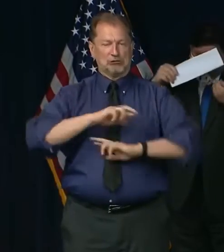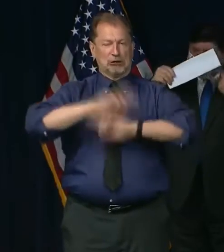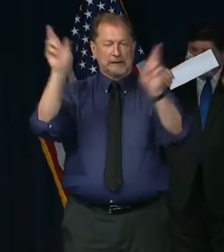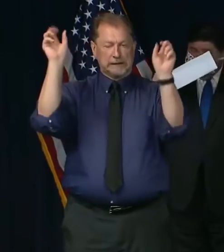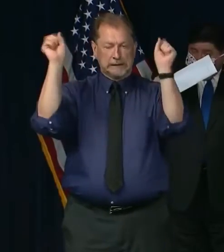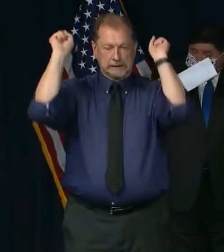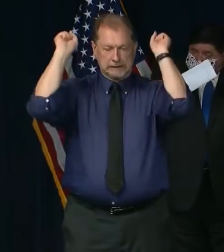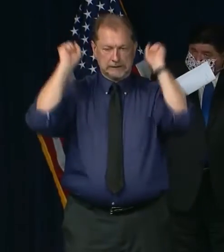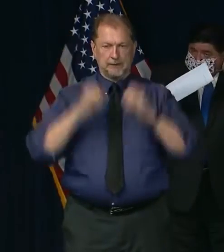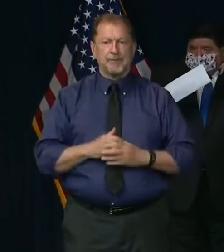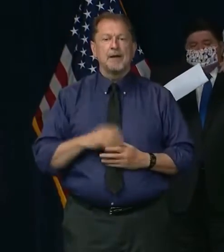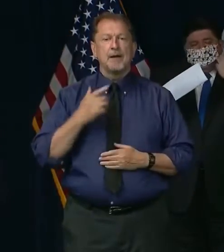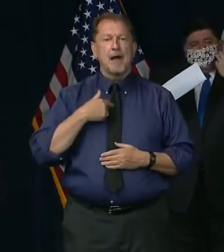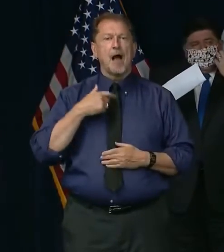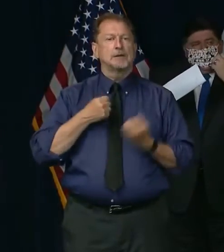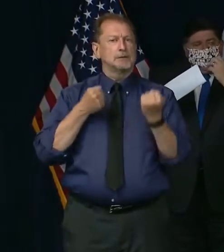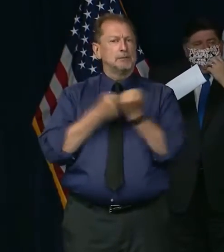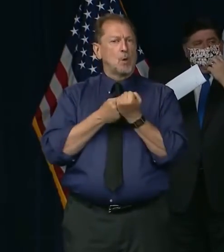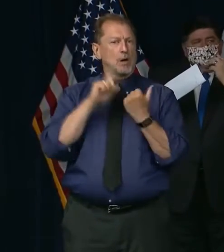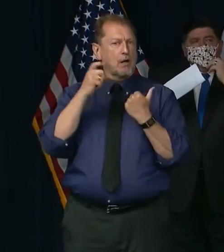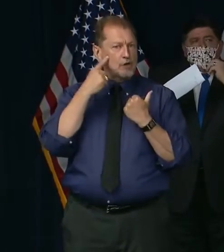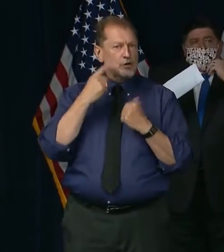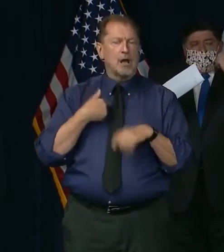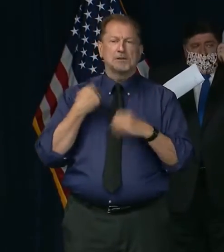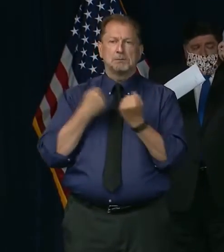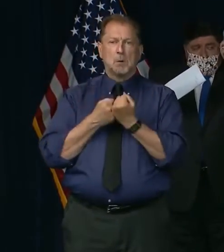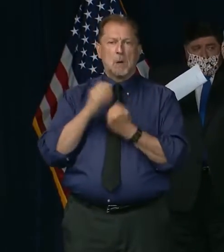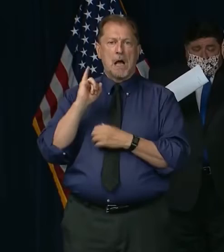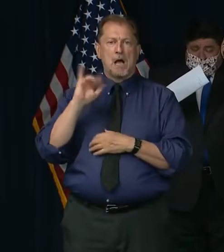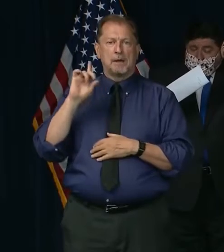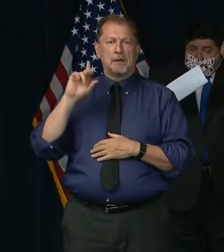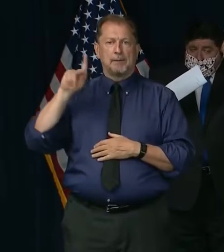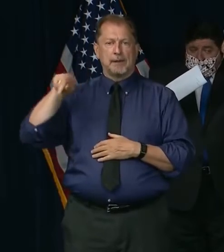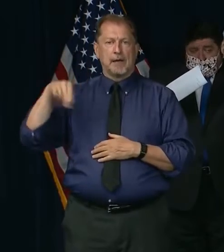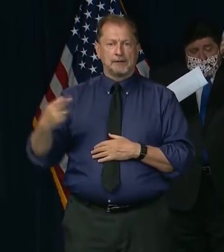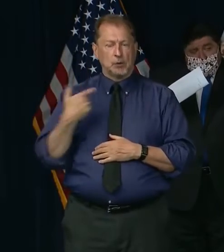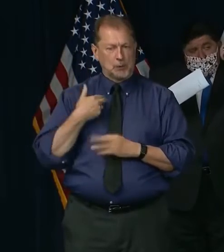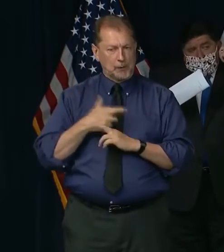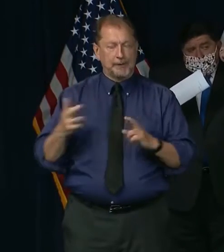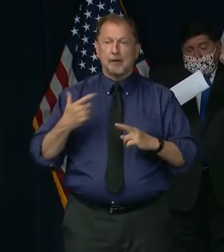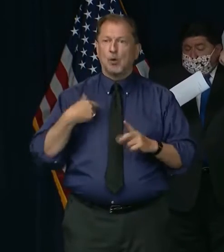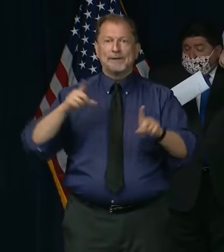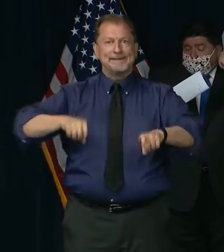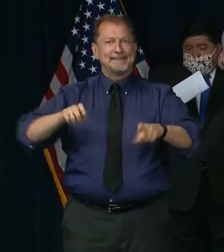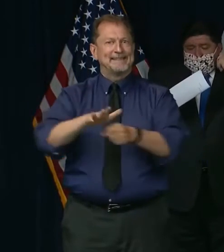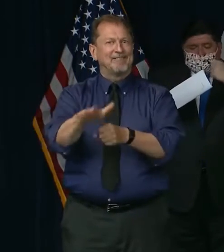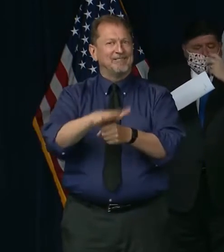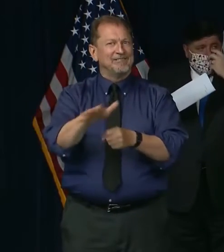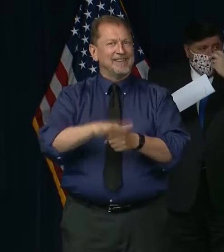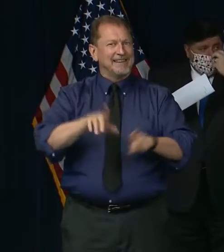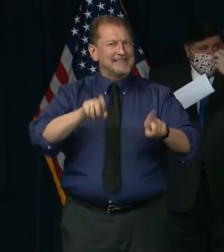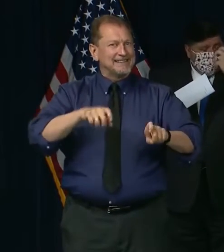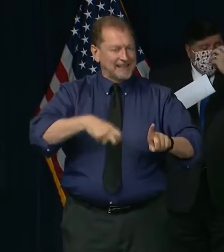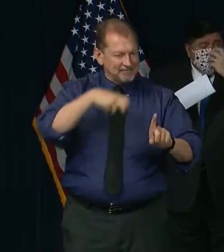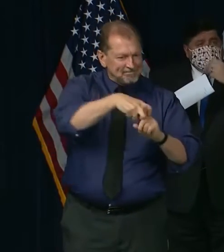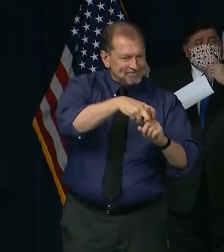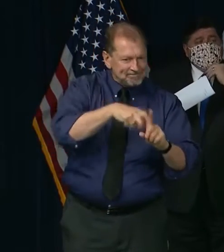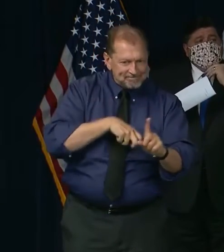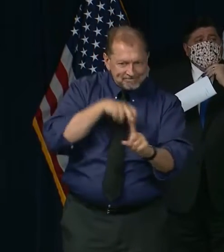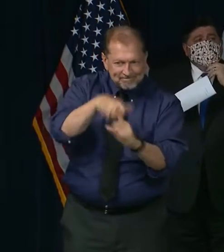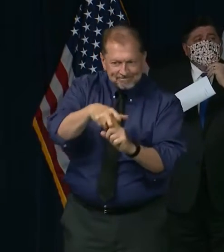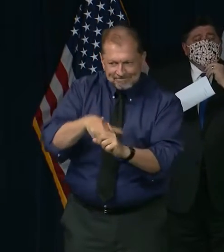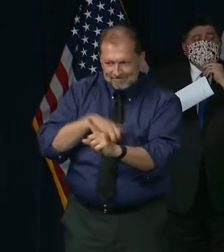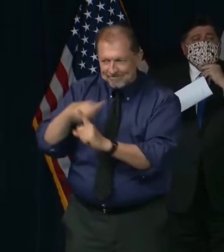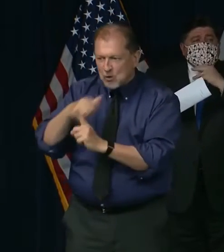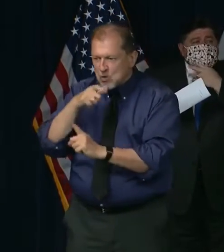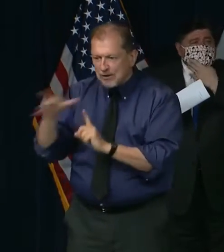with the governor and with the IDPH. I think that we have plenty of testing. We know we're catching a lot of the cases. And